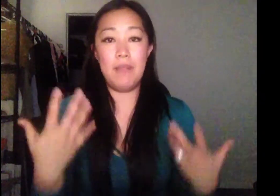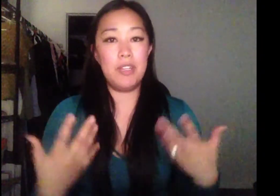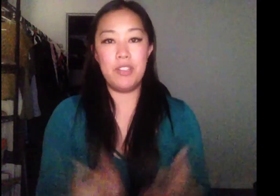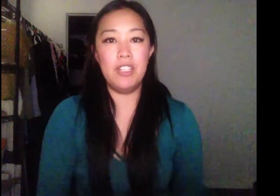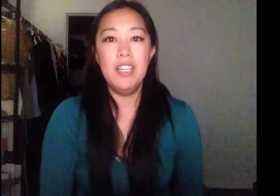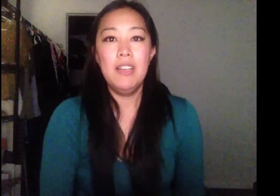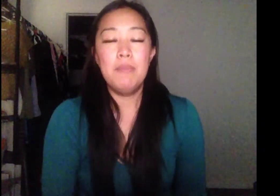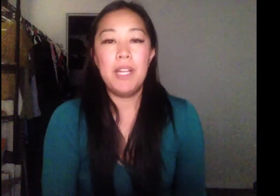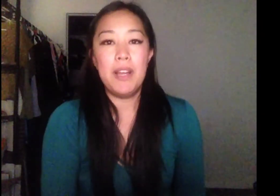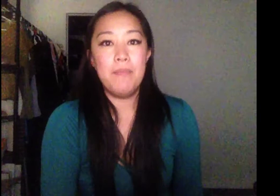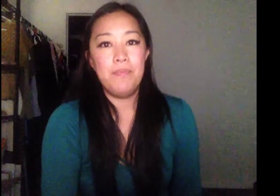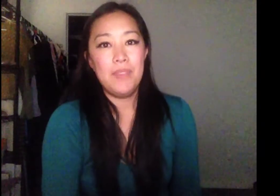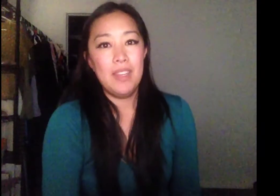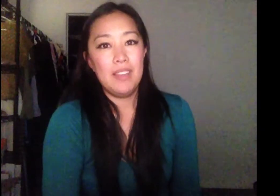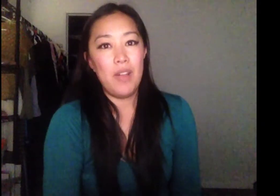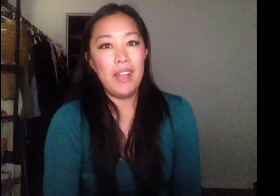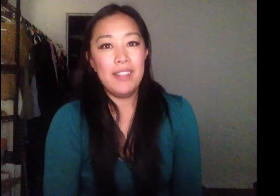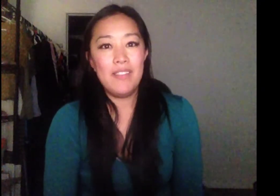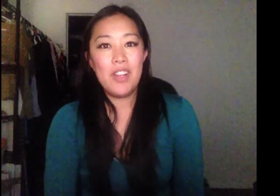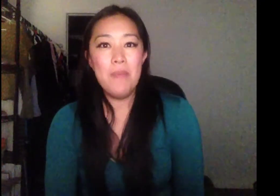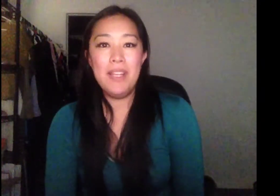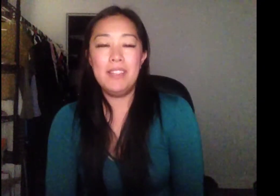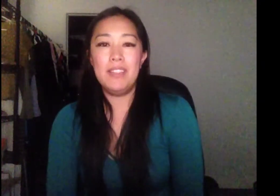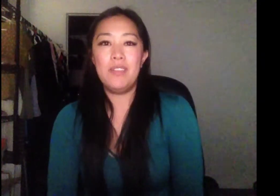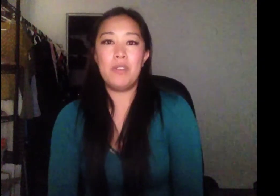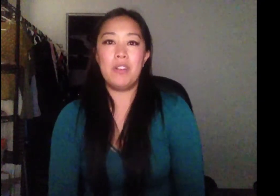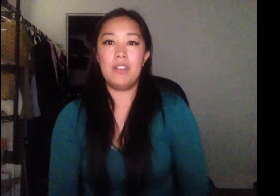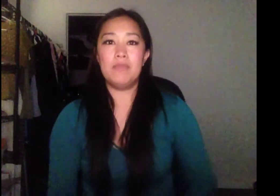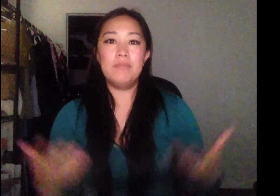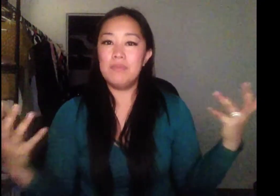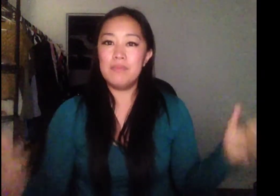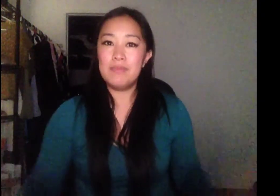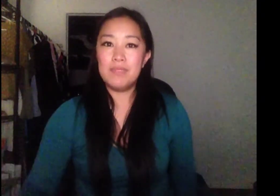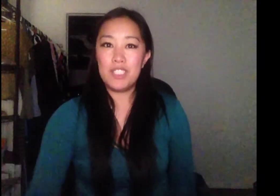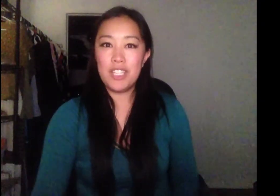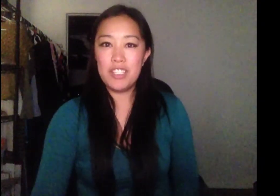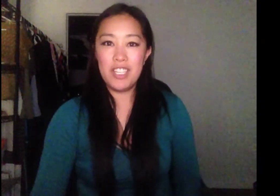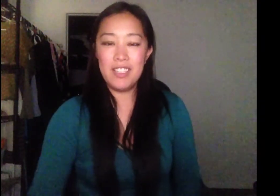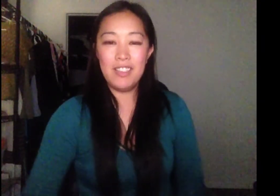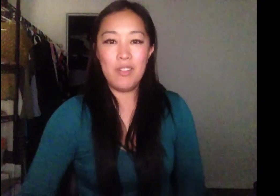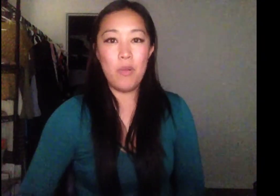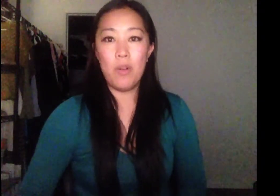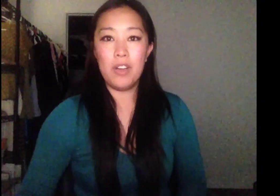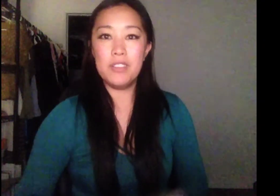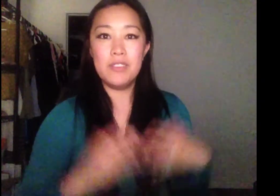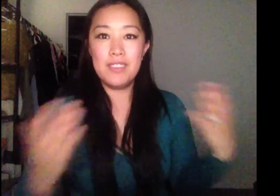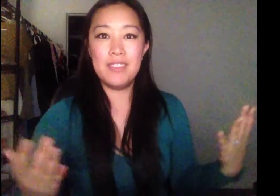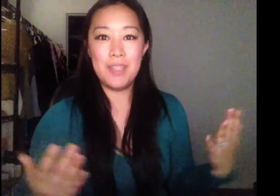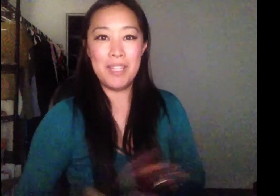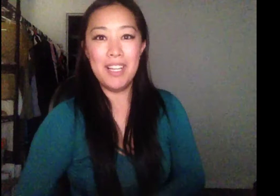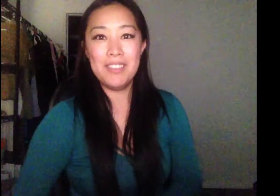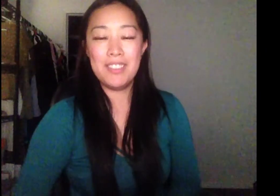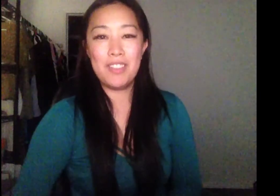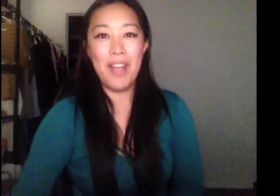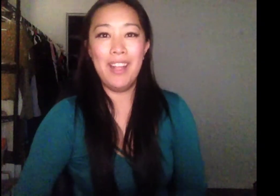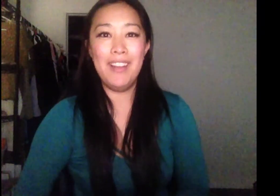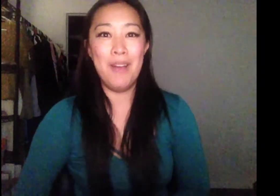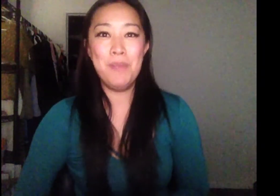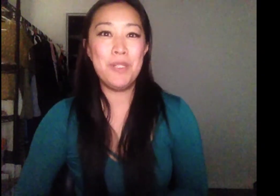I'm not sure. But, um, go ahead and leave a comment or suggestion or something else. Go ahead and upload your